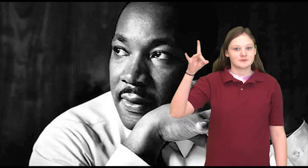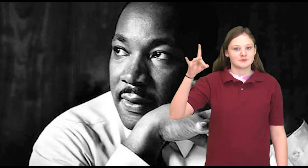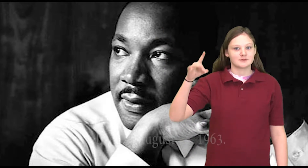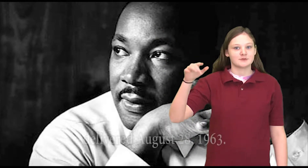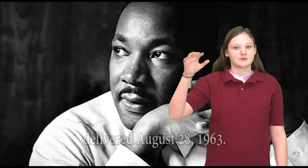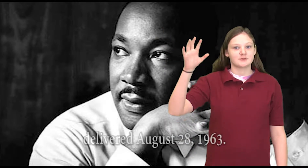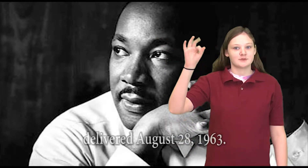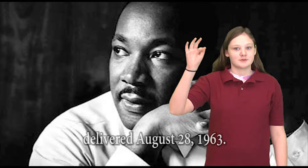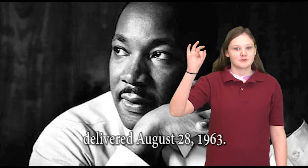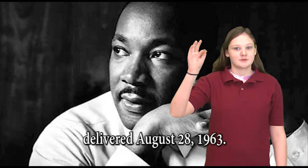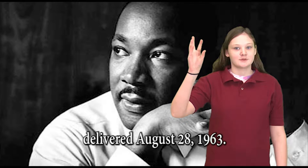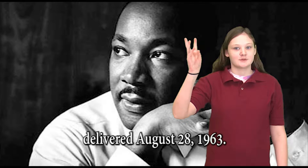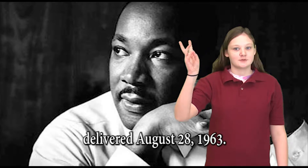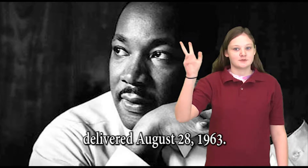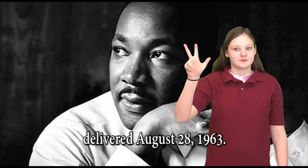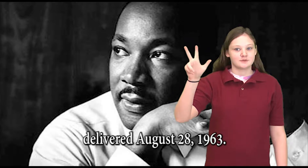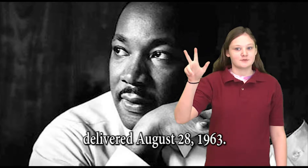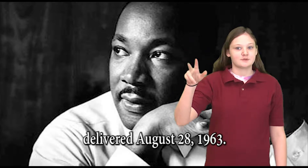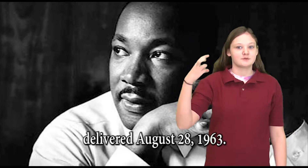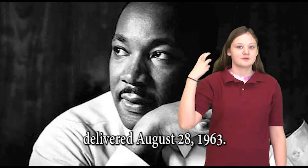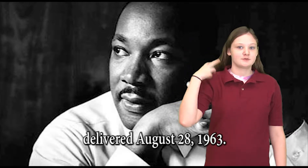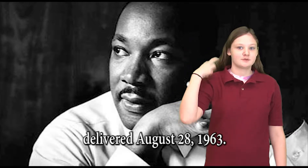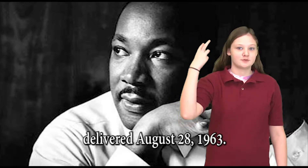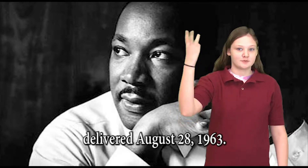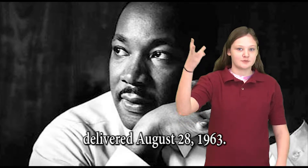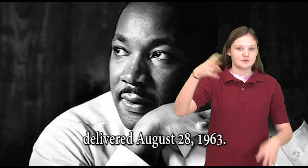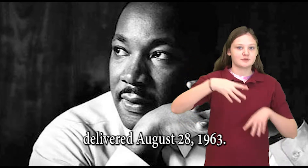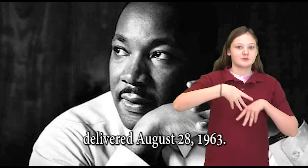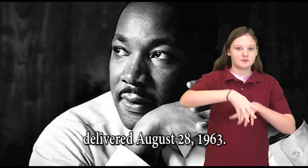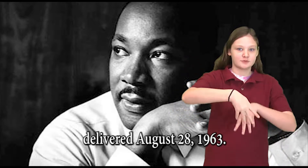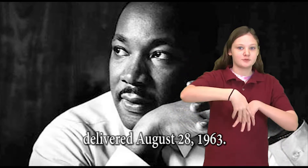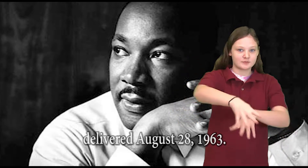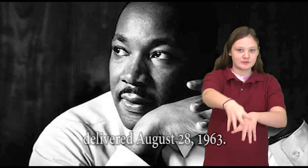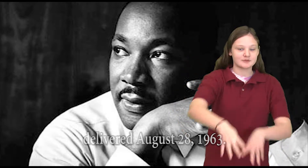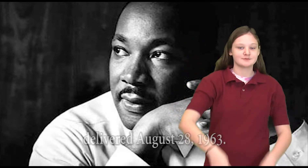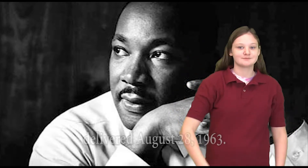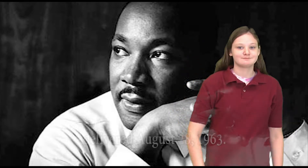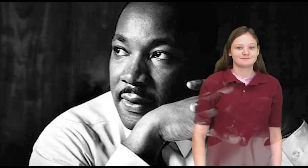Washington, delivered August 28, 1963.